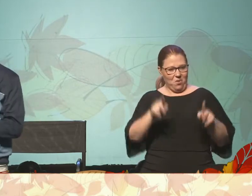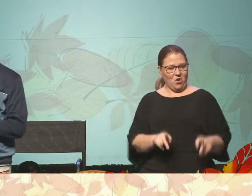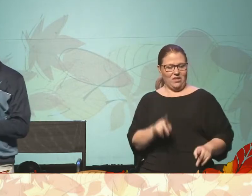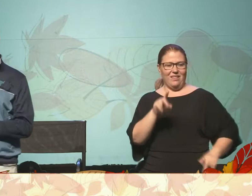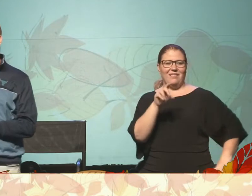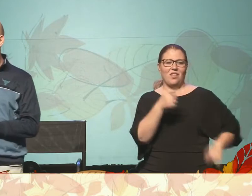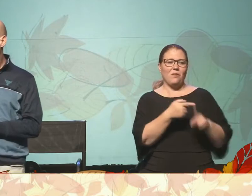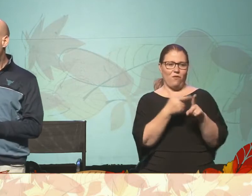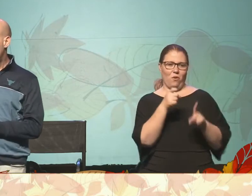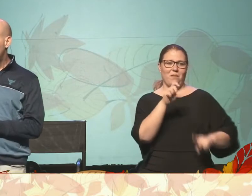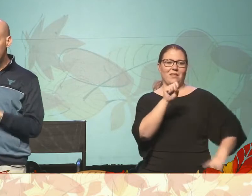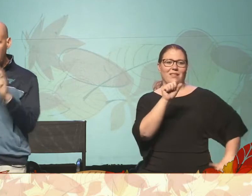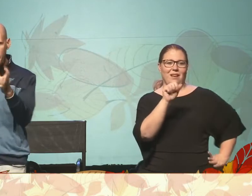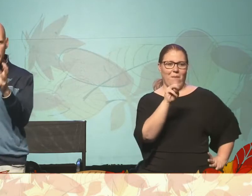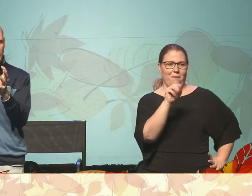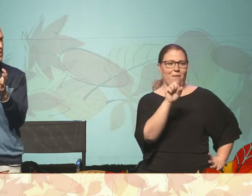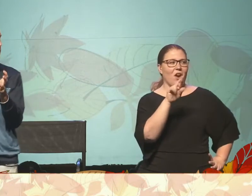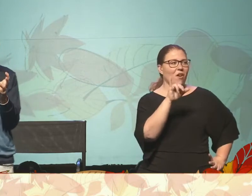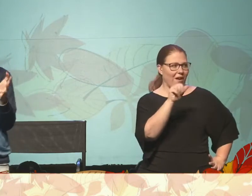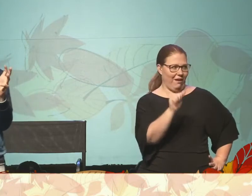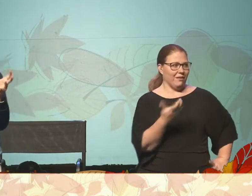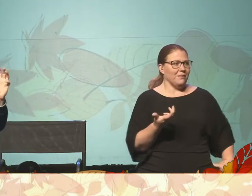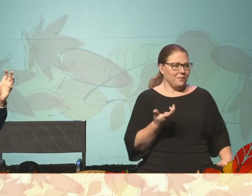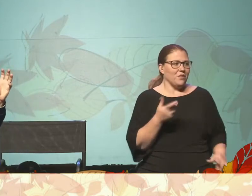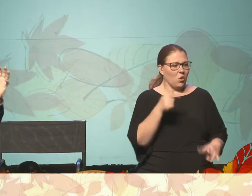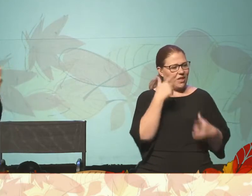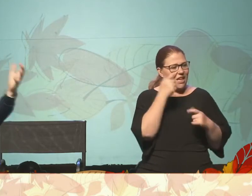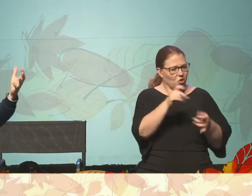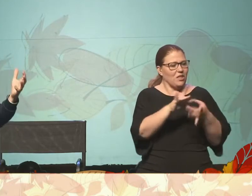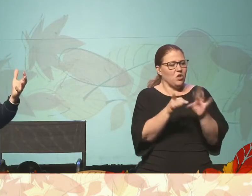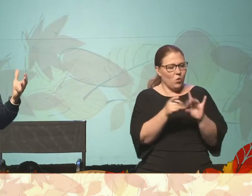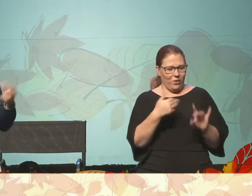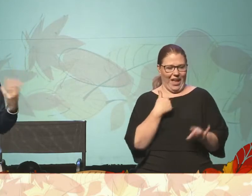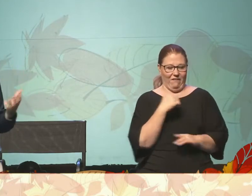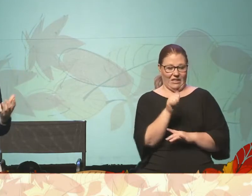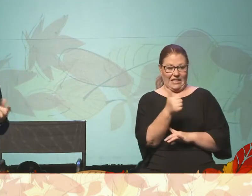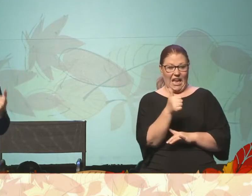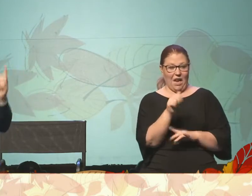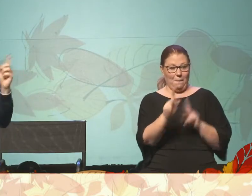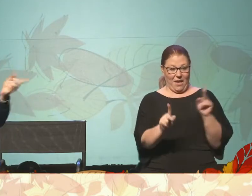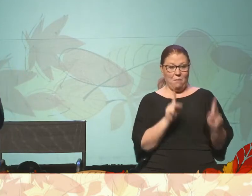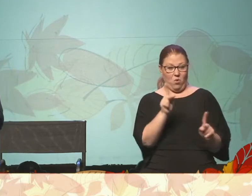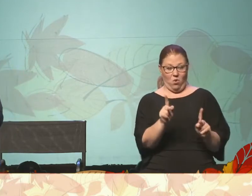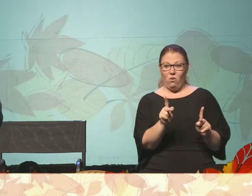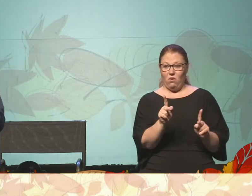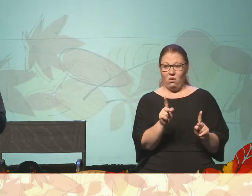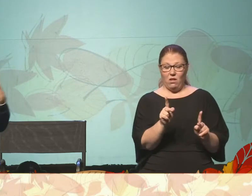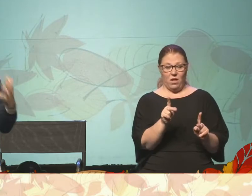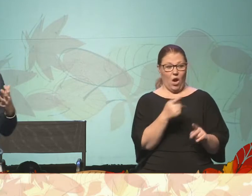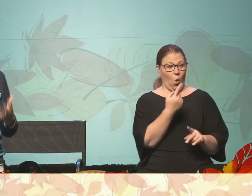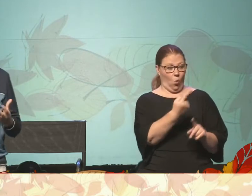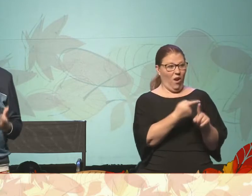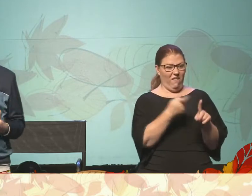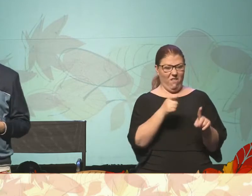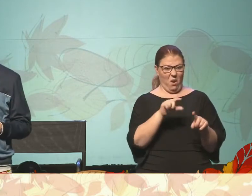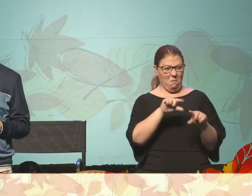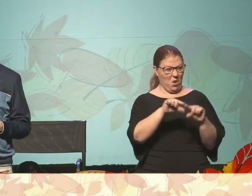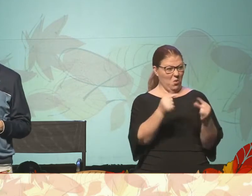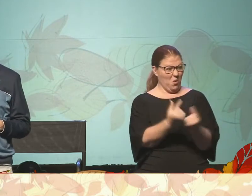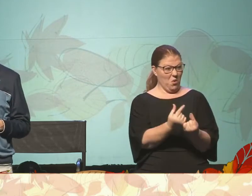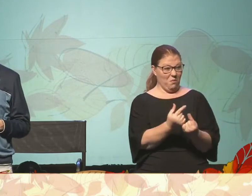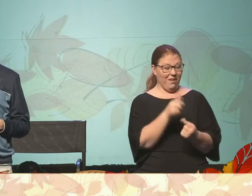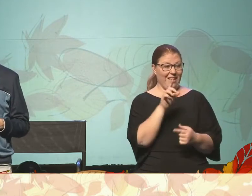Samaritan. So we kind of get an interesting story here. So we have 10. The assumption is one out of the 10 is a Samaritan.